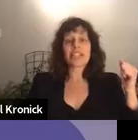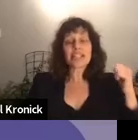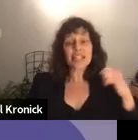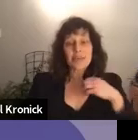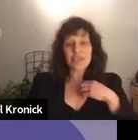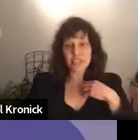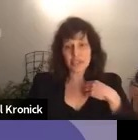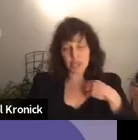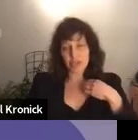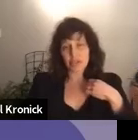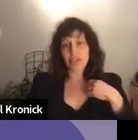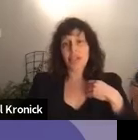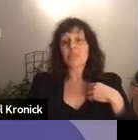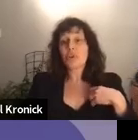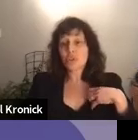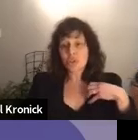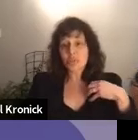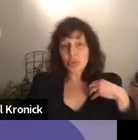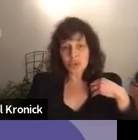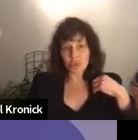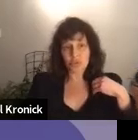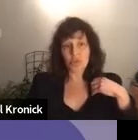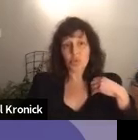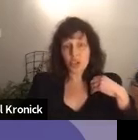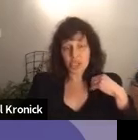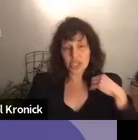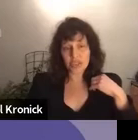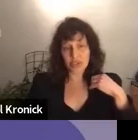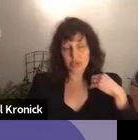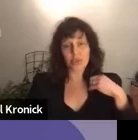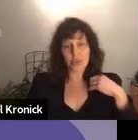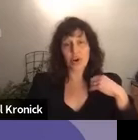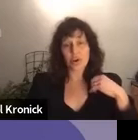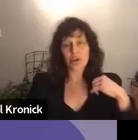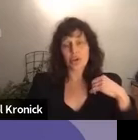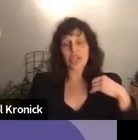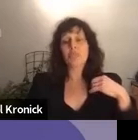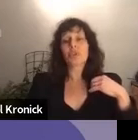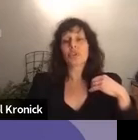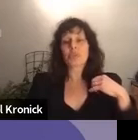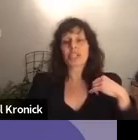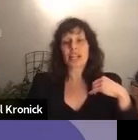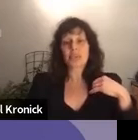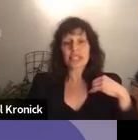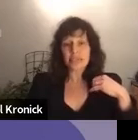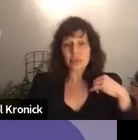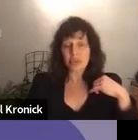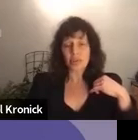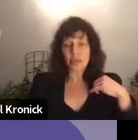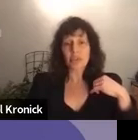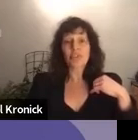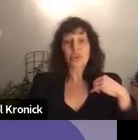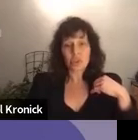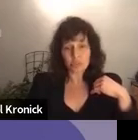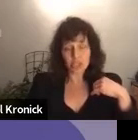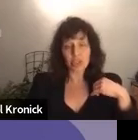My sons came to visit me. He pushed the person who was watching us at the door, the guard. He pushed him and said I was leaving with